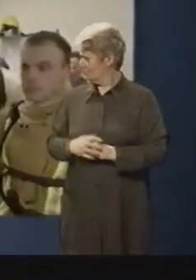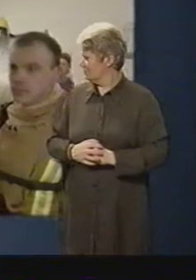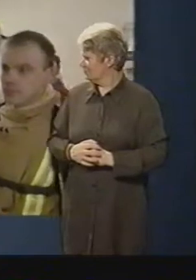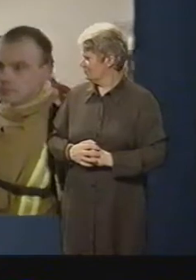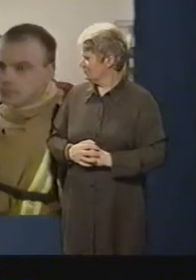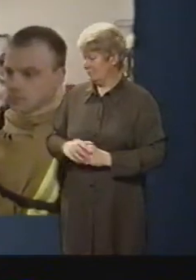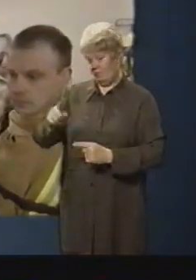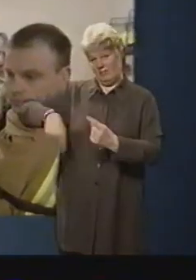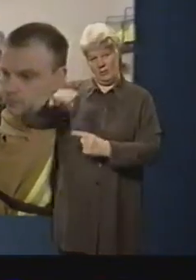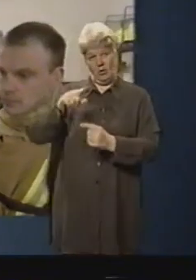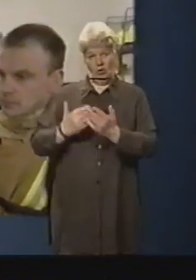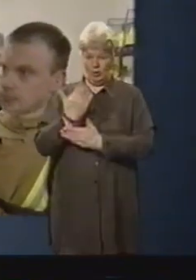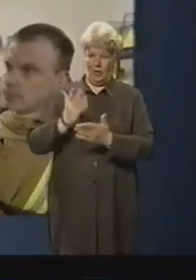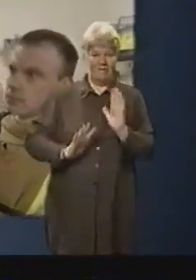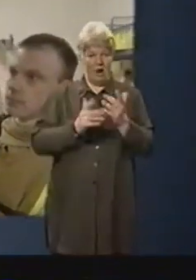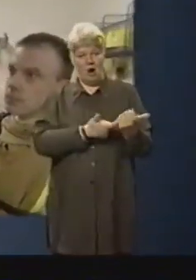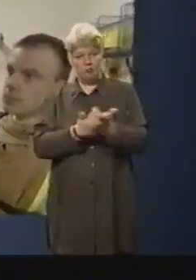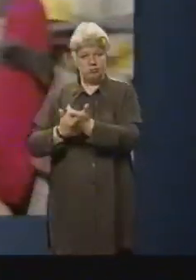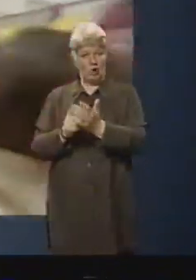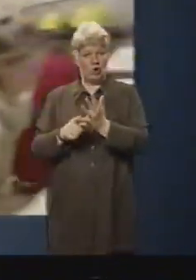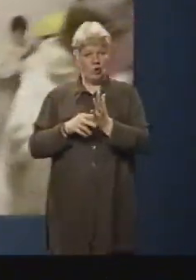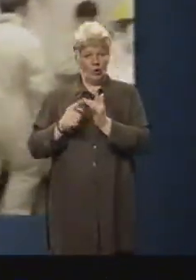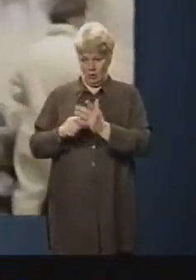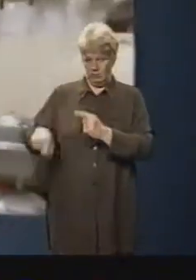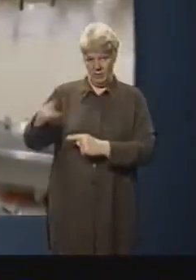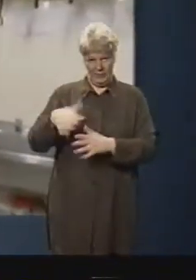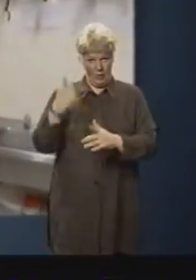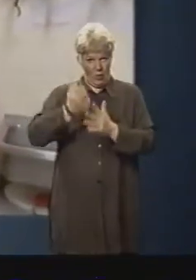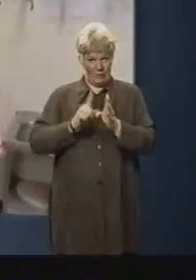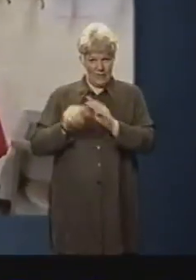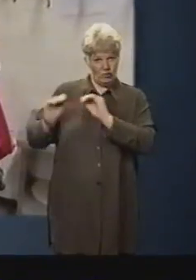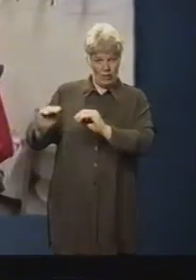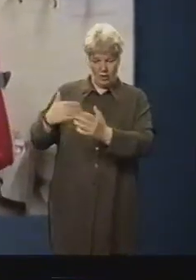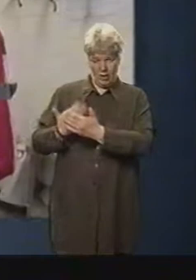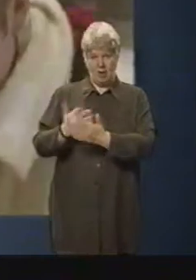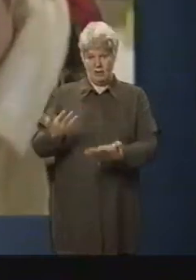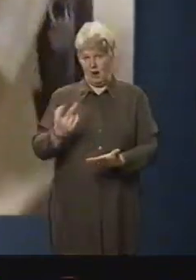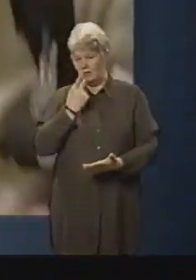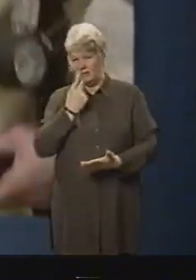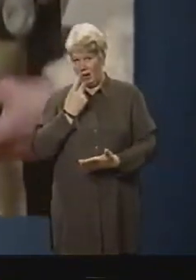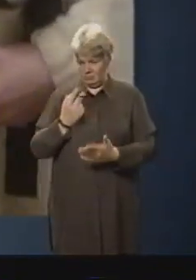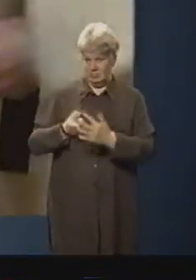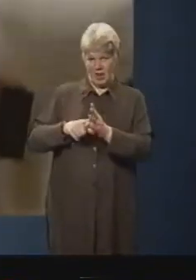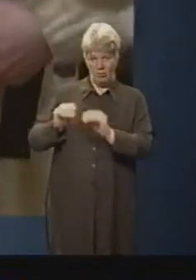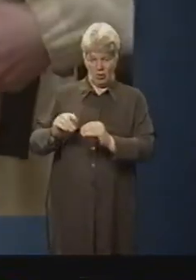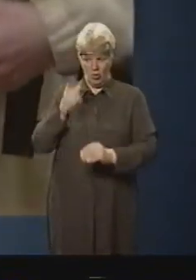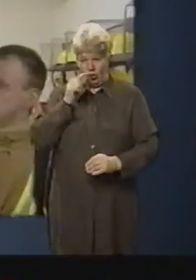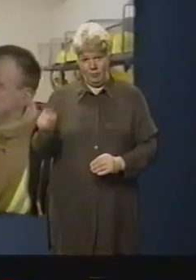put this new fire training unit to the ultimate test. These Navy recruits have had about one day's training. They're about to face what could be the worst type of